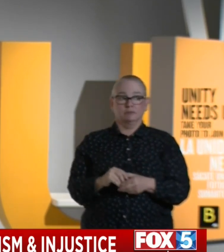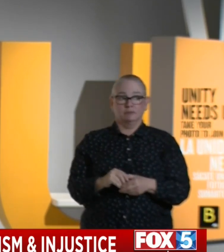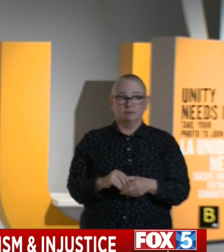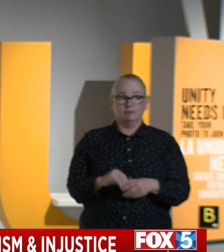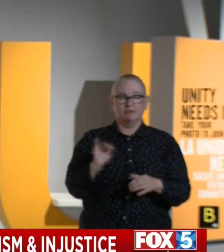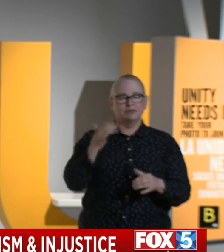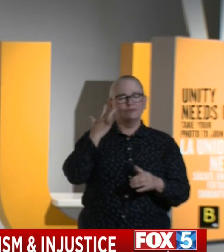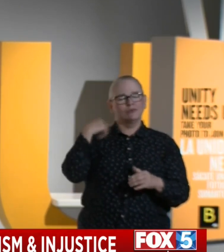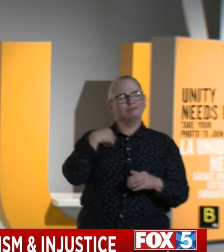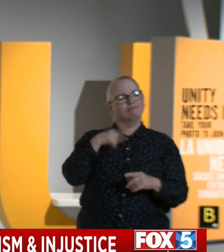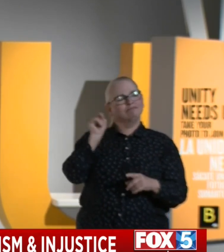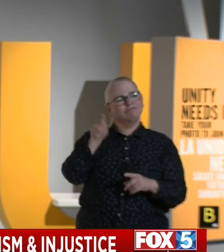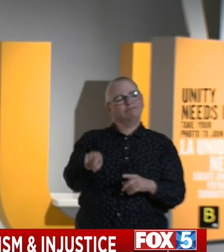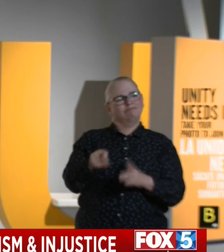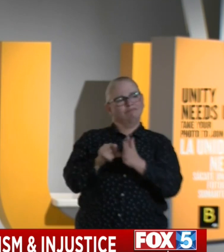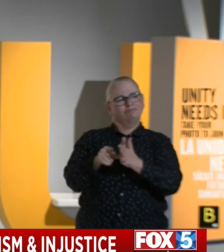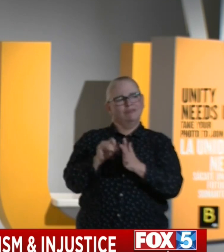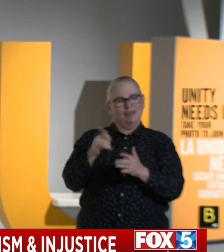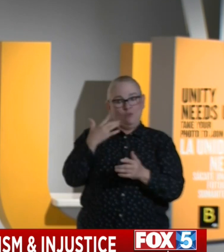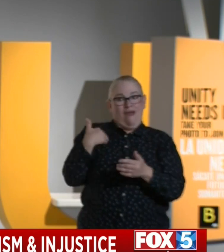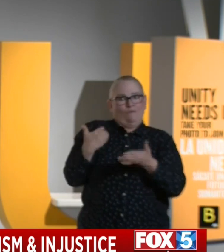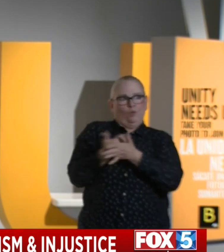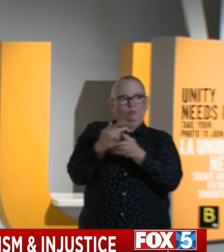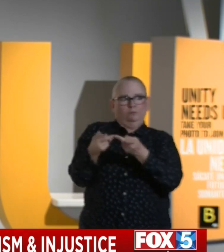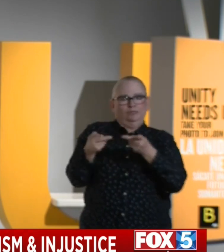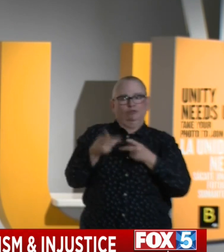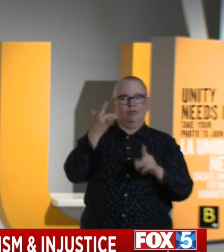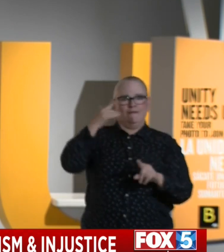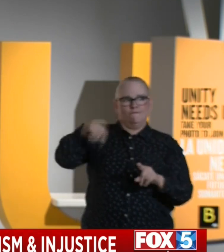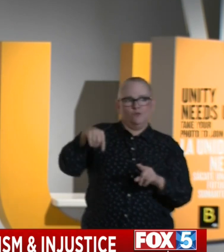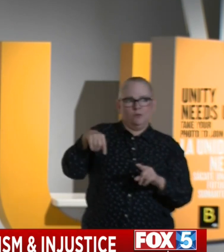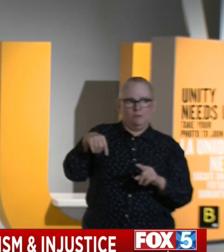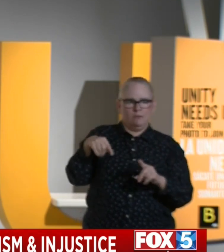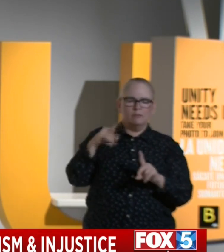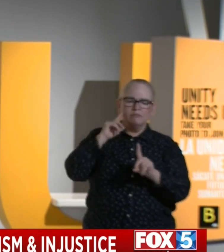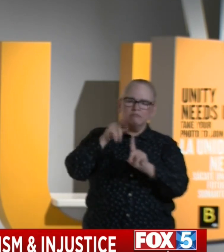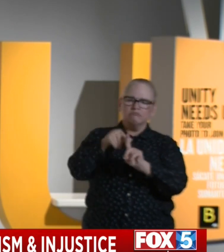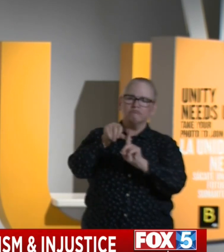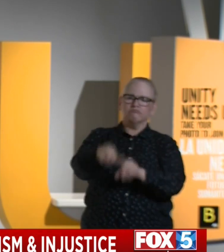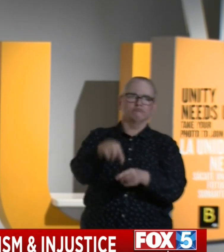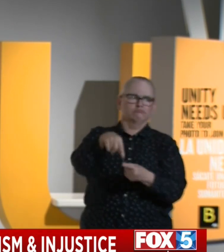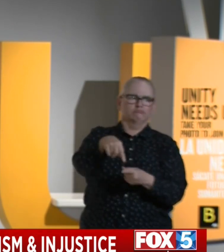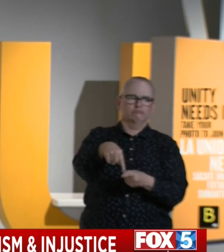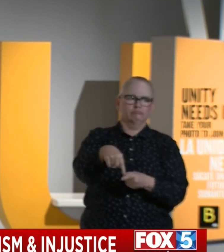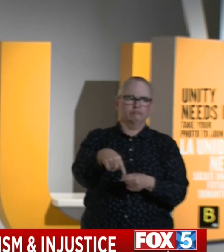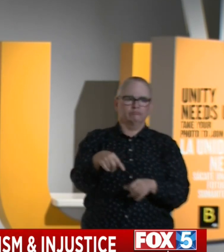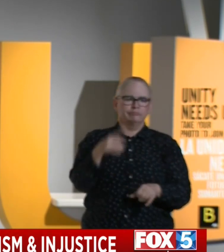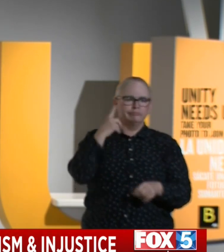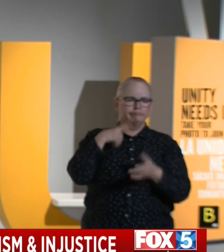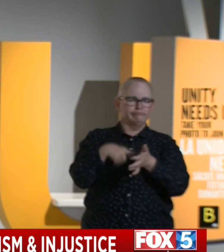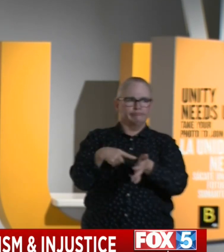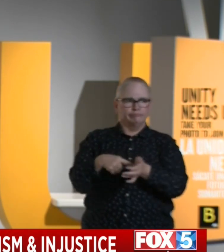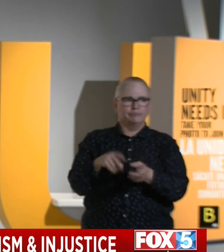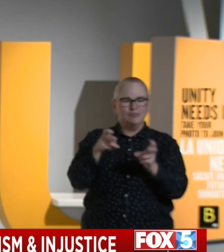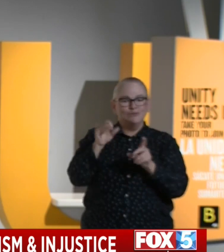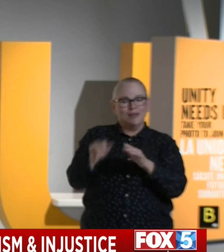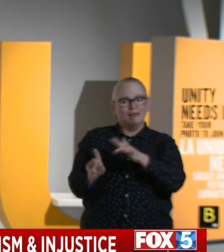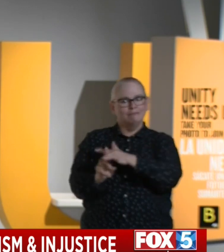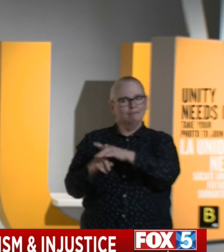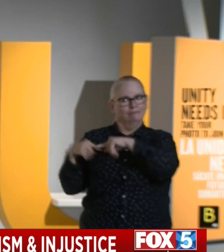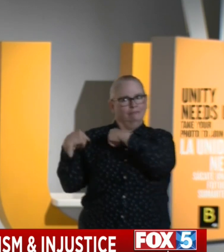of California to begin to focus on the issues that manifest early in life,